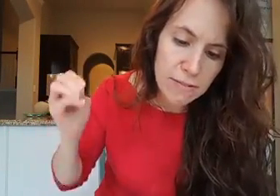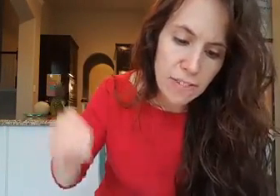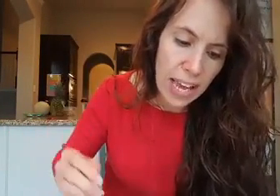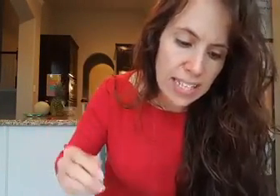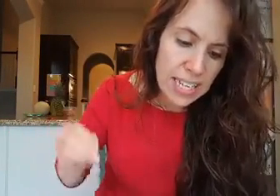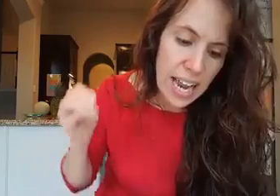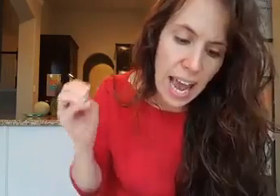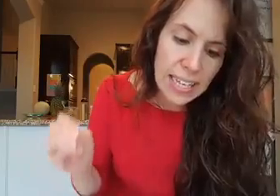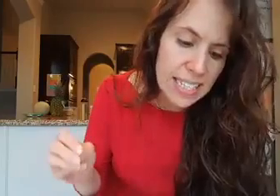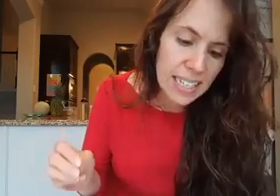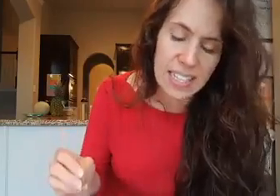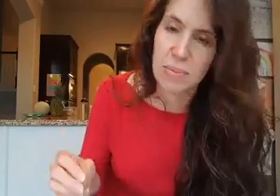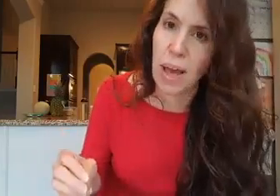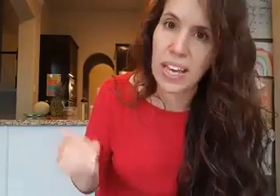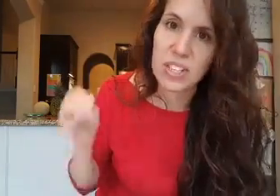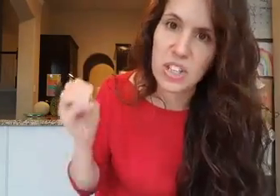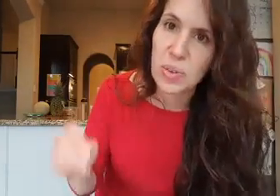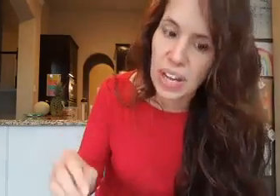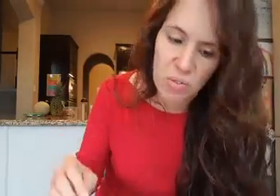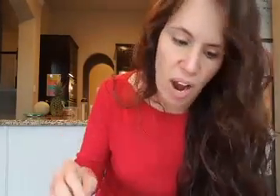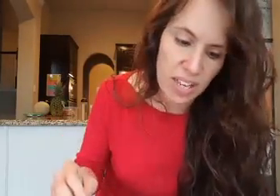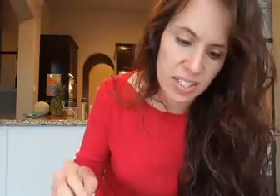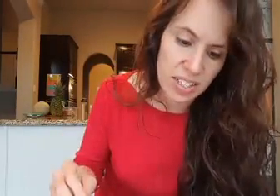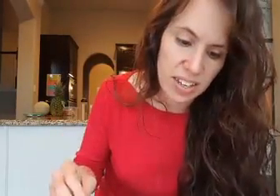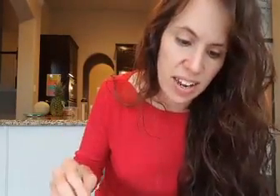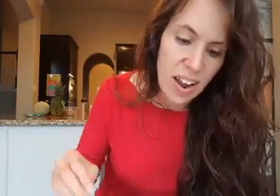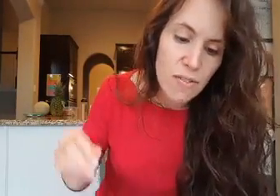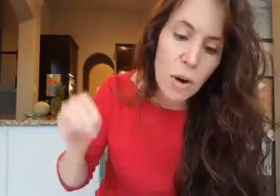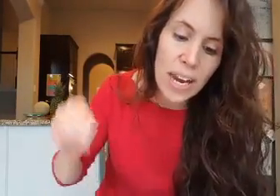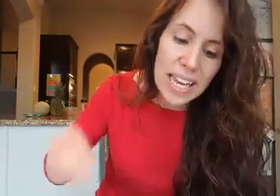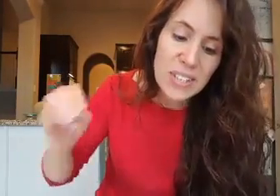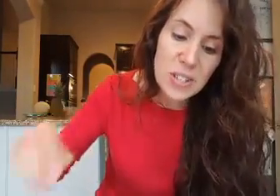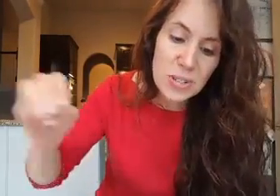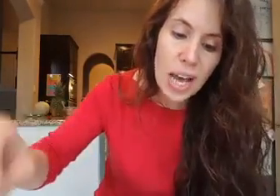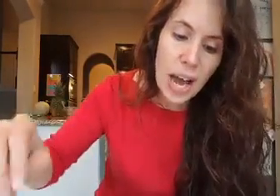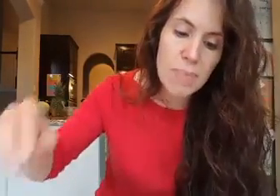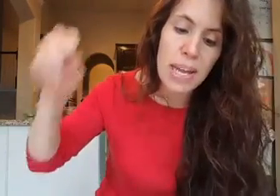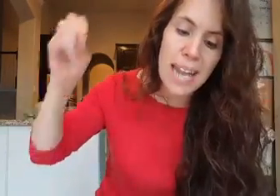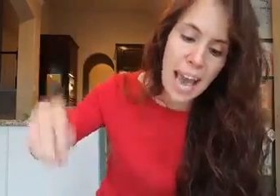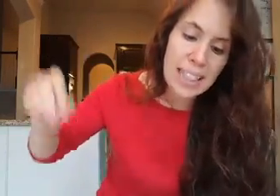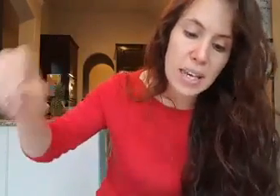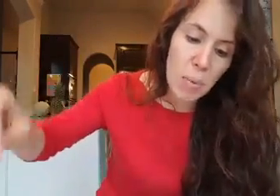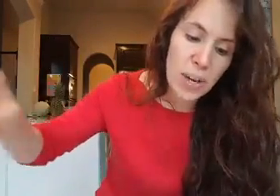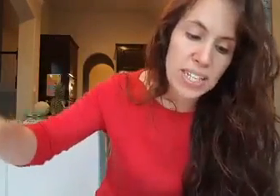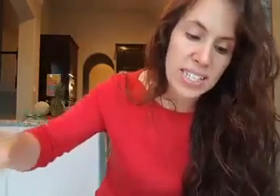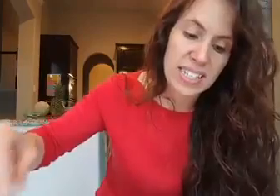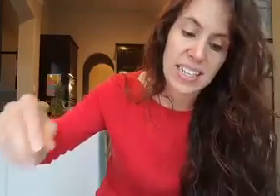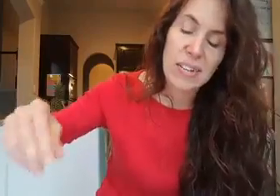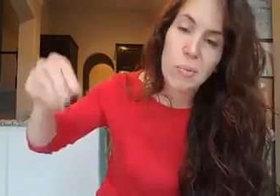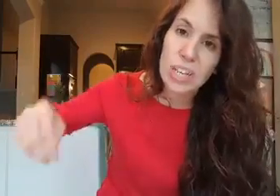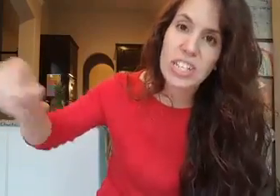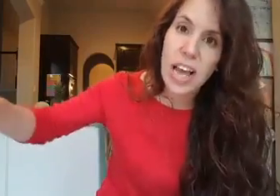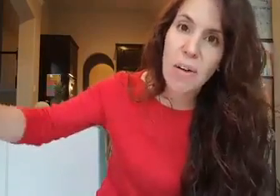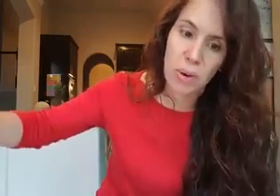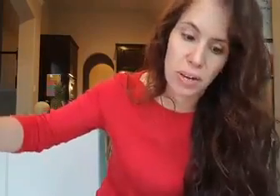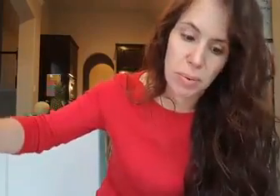faint in acting this way and doing right. For in due time and at the appointed season, we shall reap.